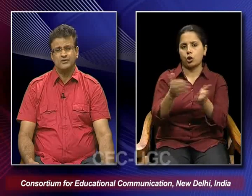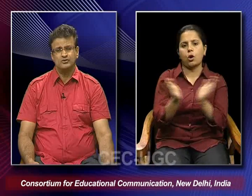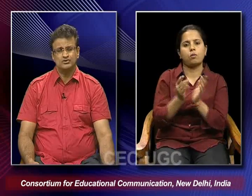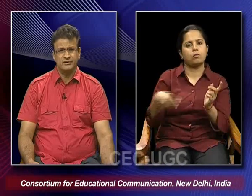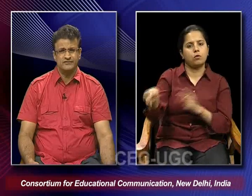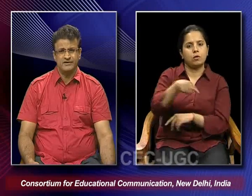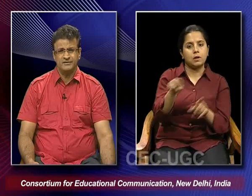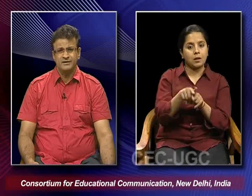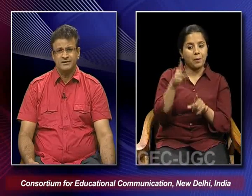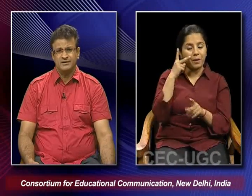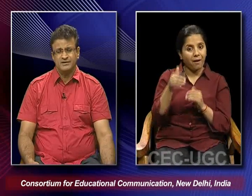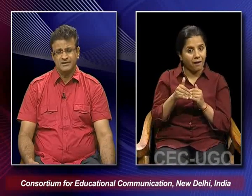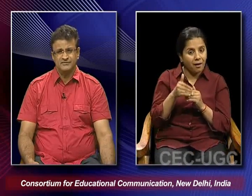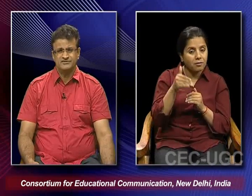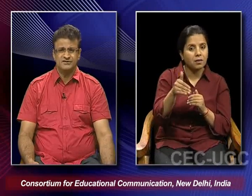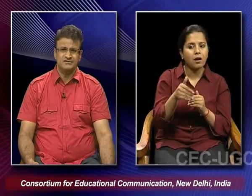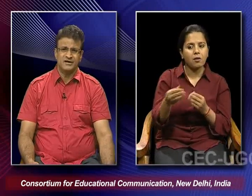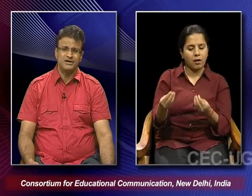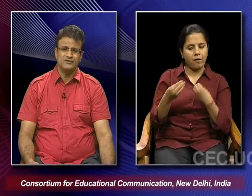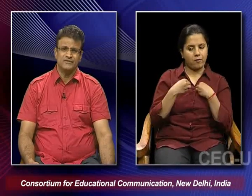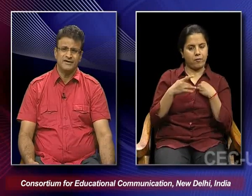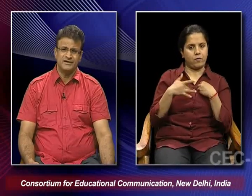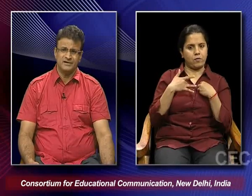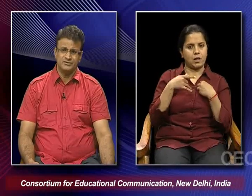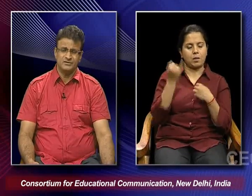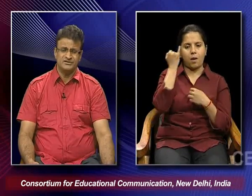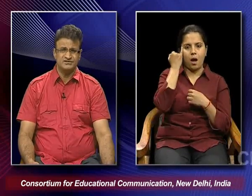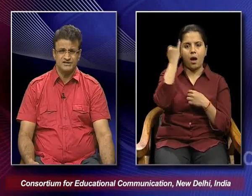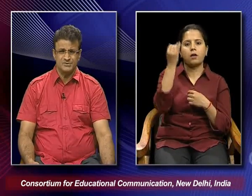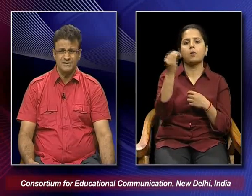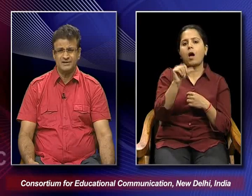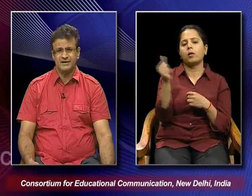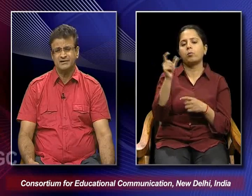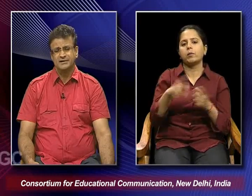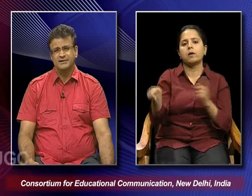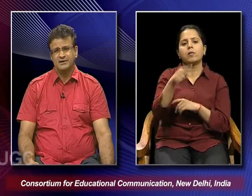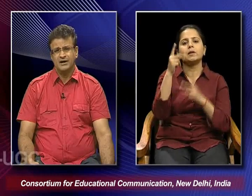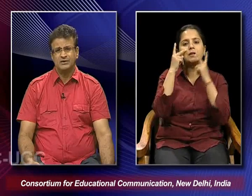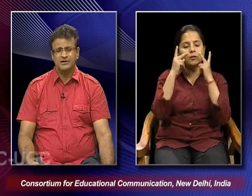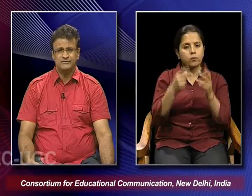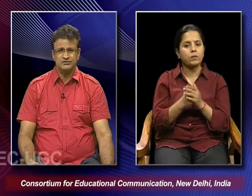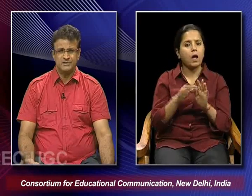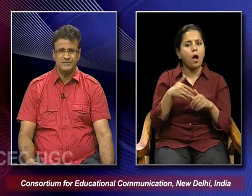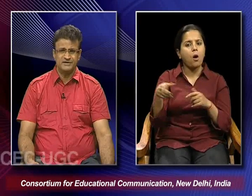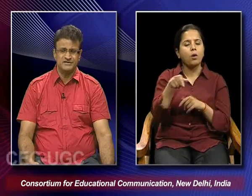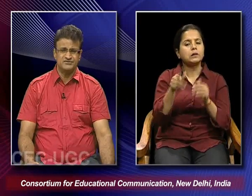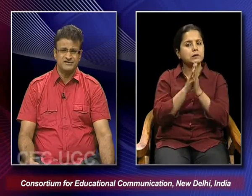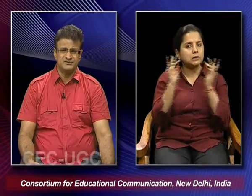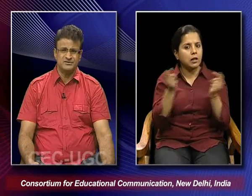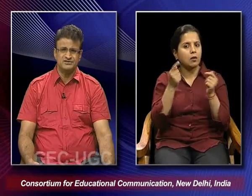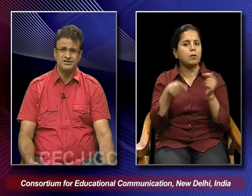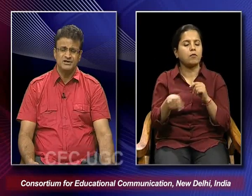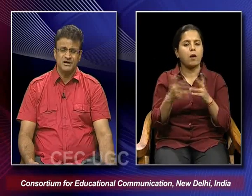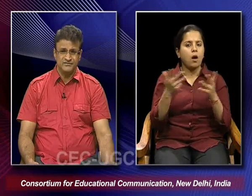it also in a way gives the kind of idea to others as well that how they have to celebrate these